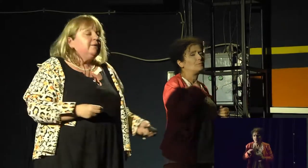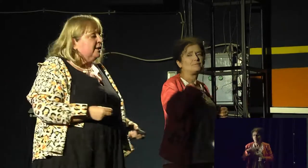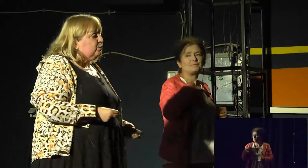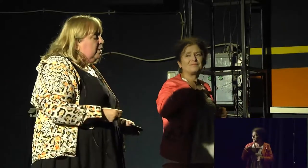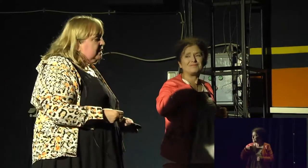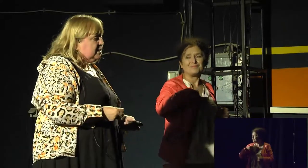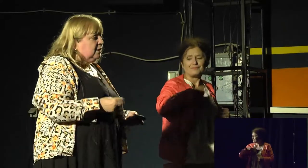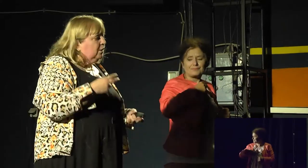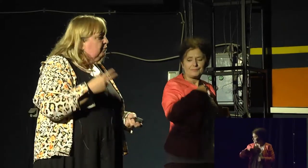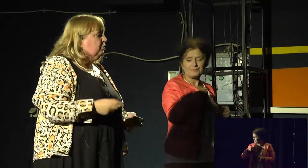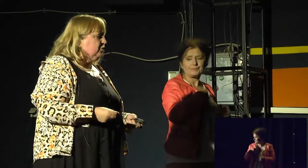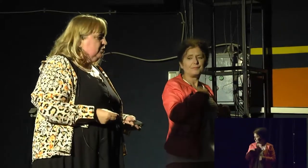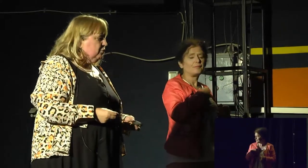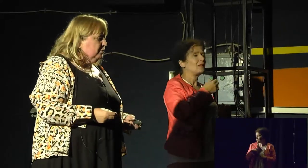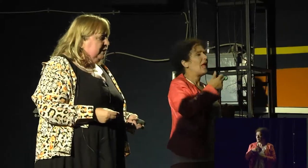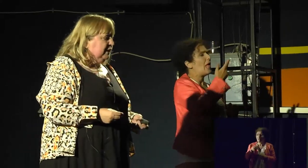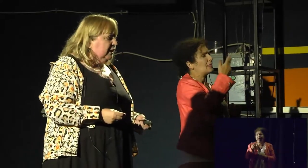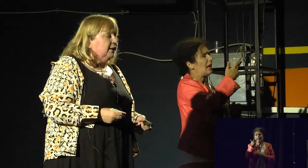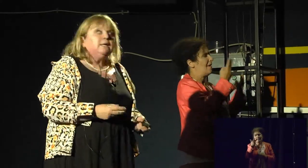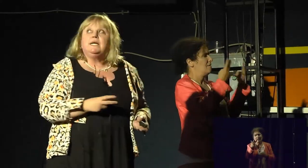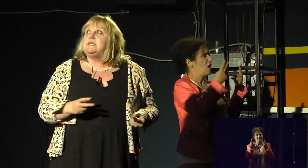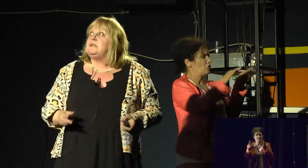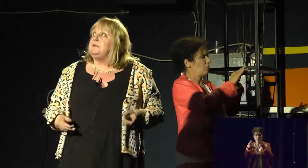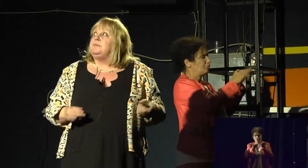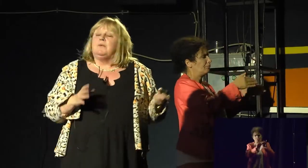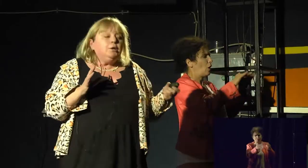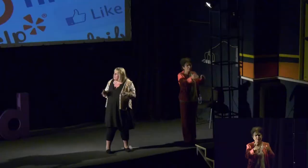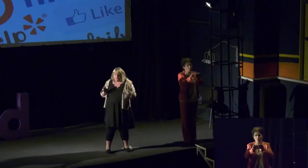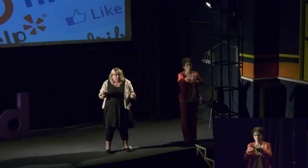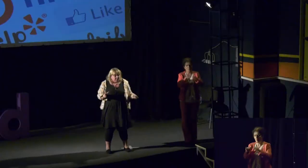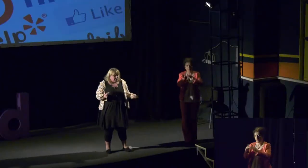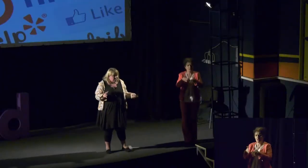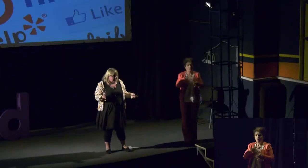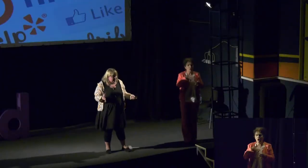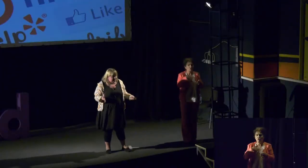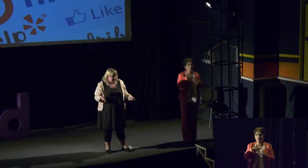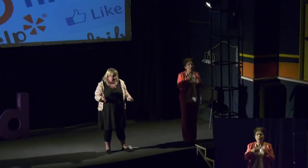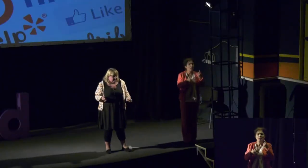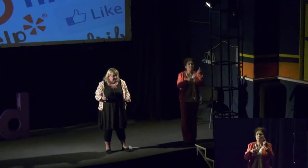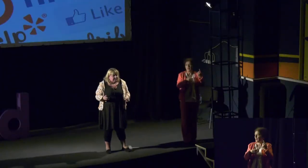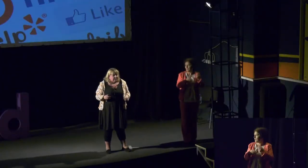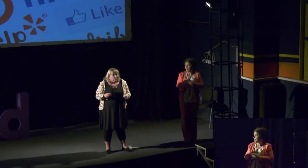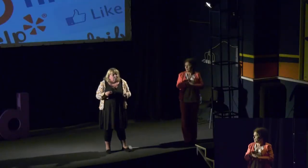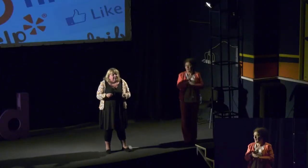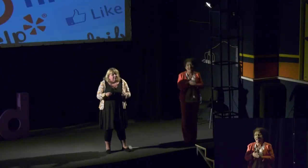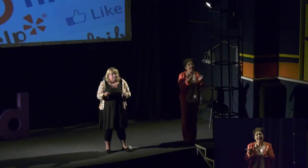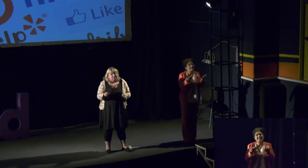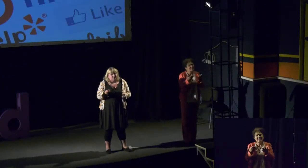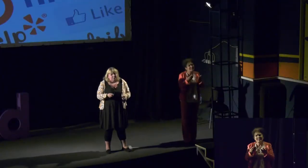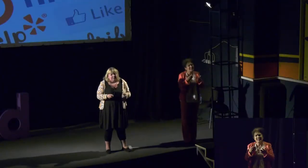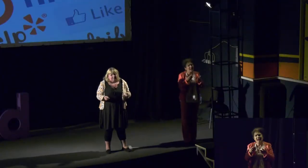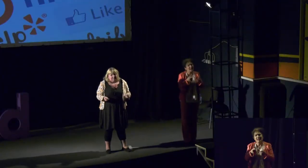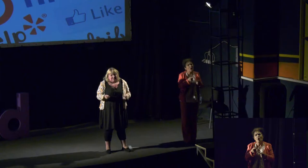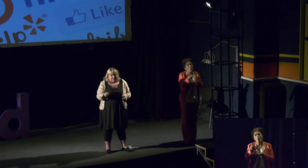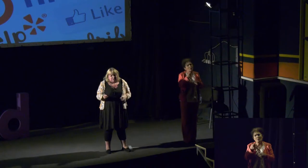areas. One is, of course, the social media. Is it a curse or is it a blessing? When it comes